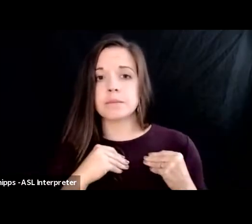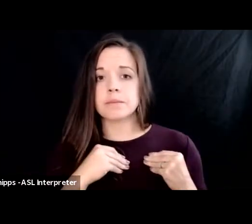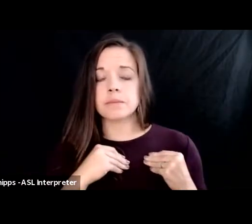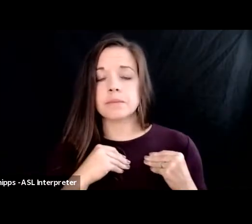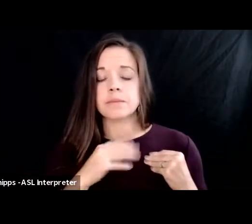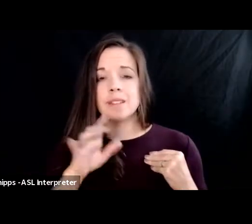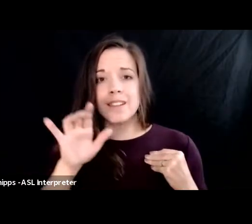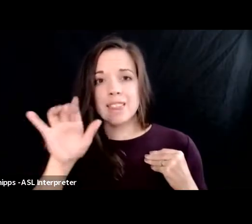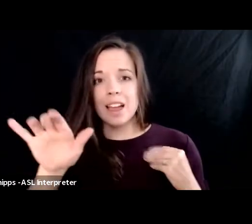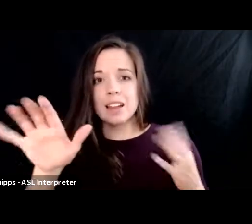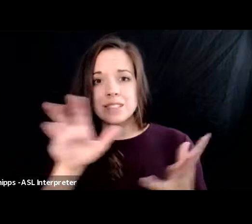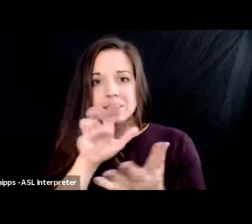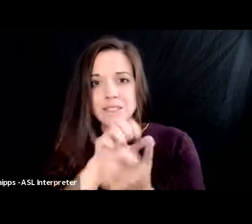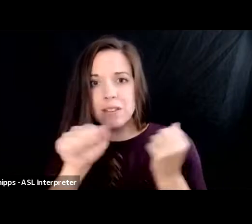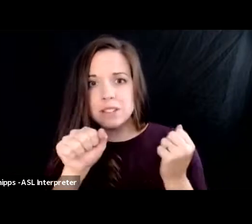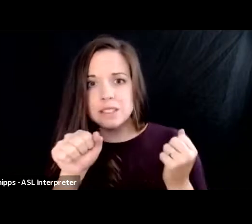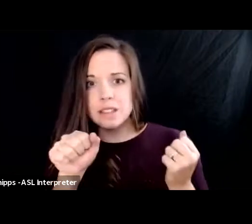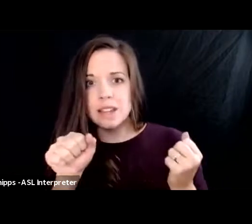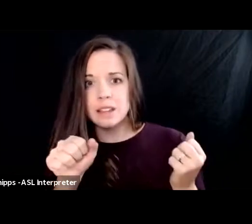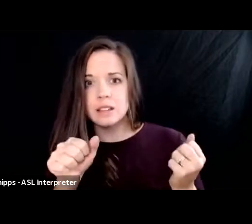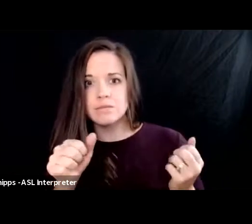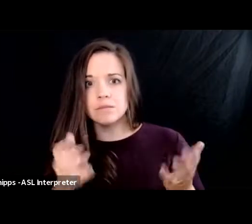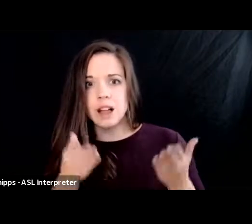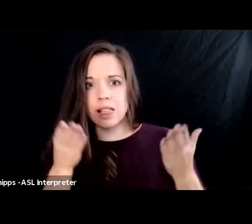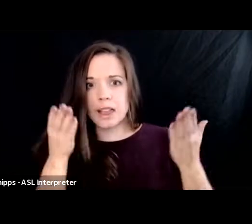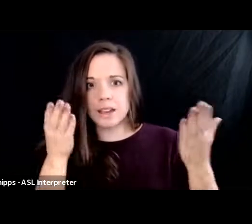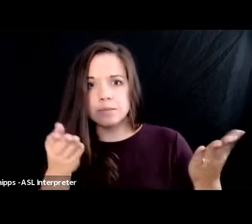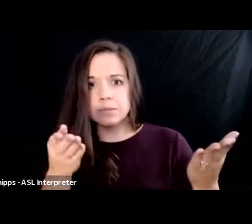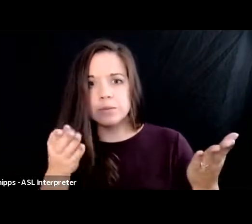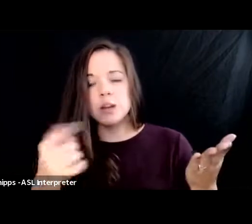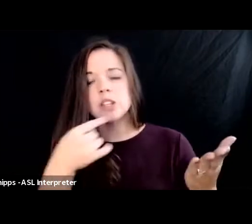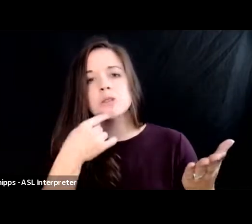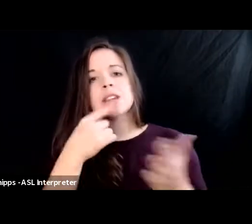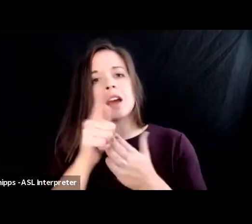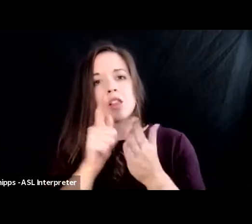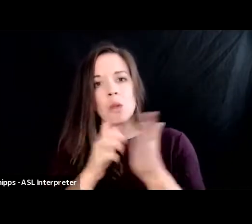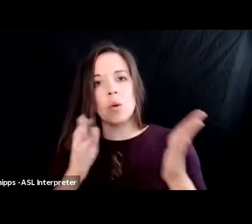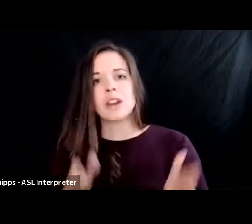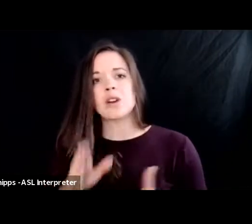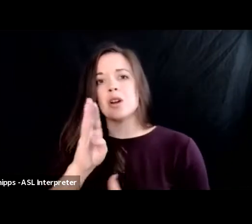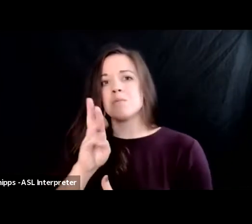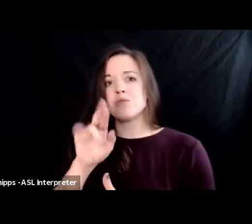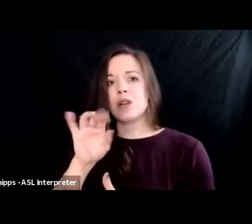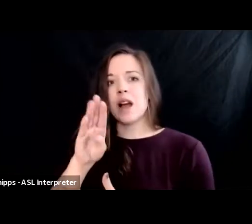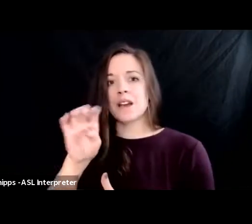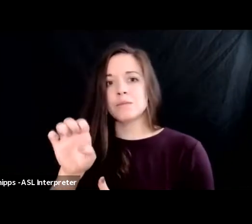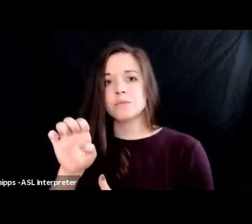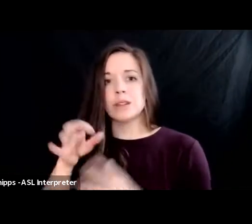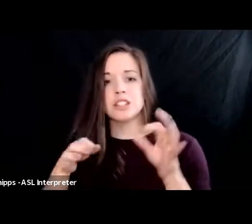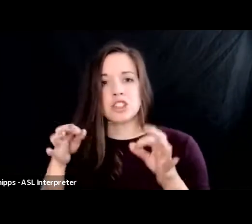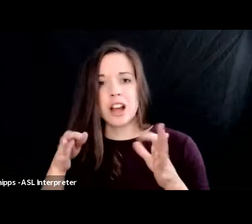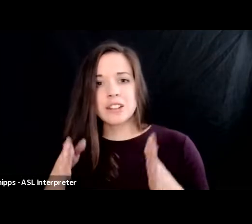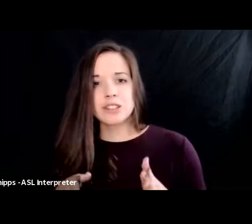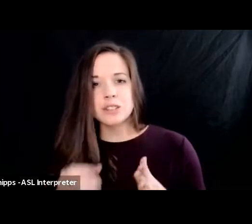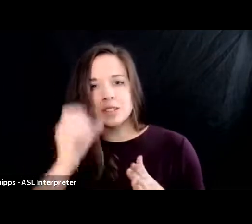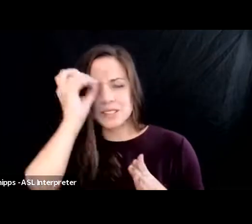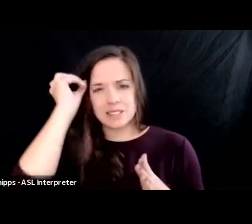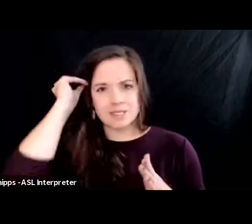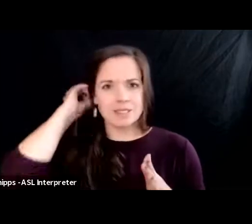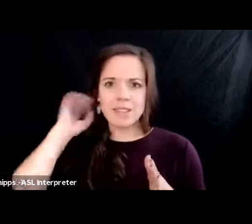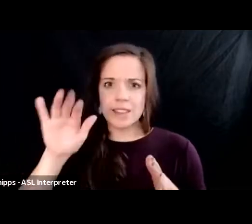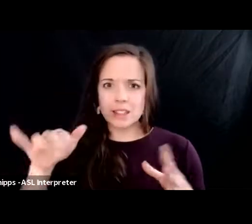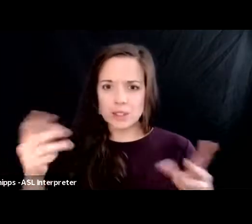devastating claim when you say that a lawyer bribed a judge that's about the worst thing that they could do